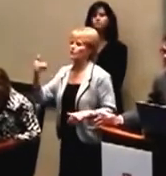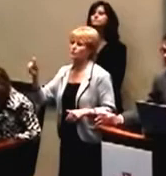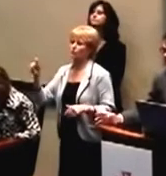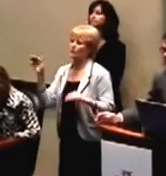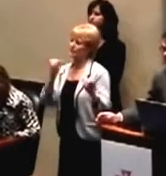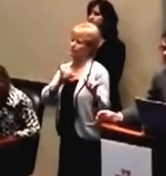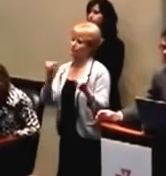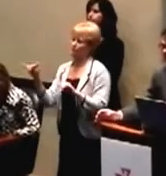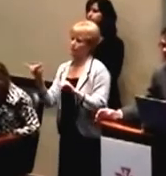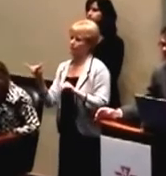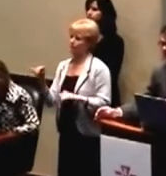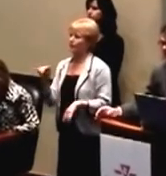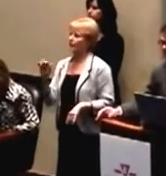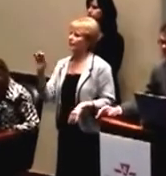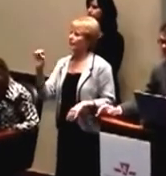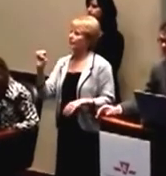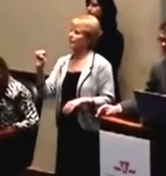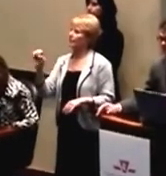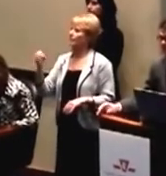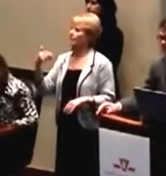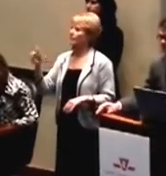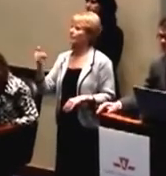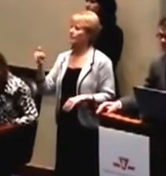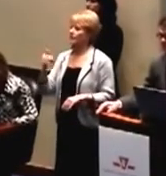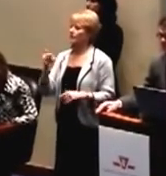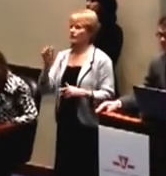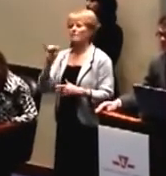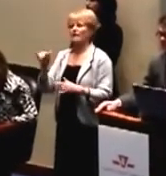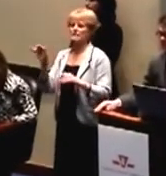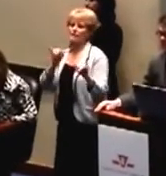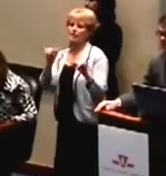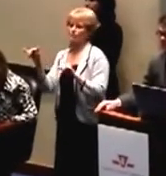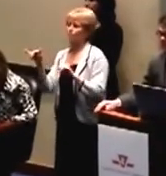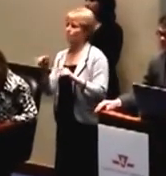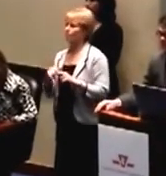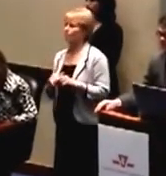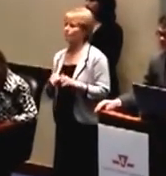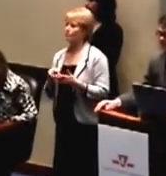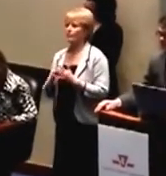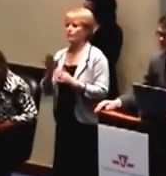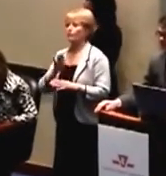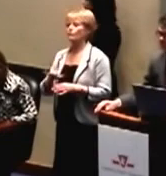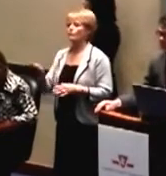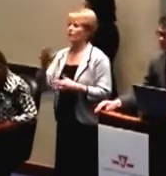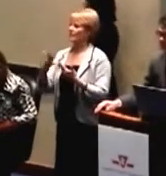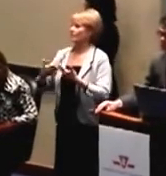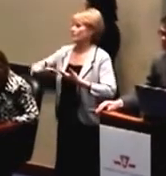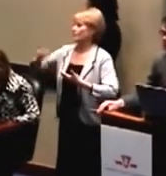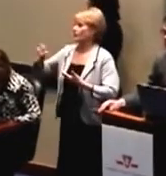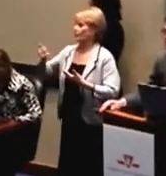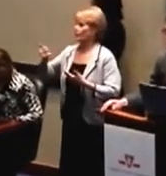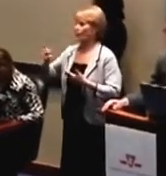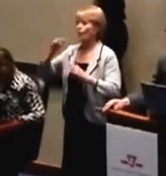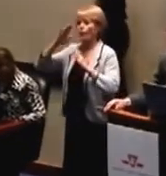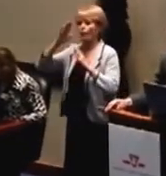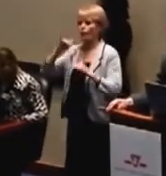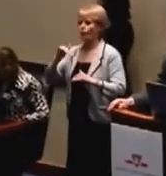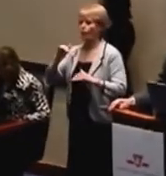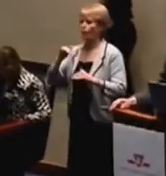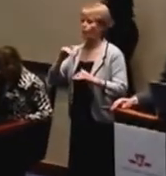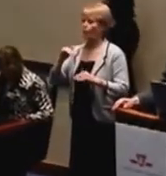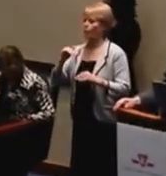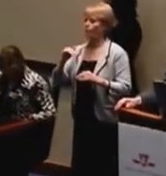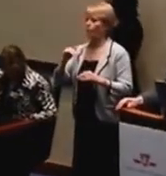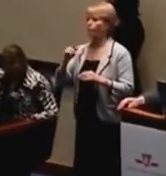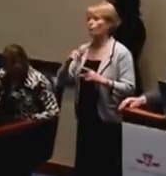is. Presto is an e-card system. That's what we'll going towards, and that will make everybody's convenience easier. I hope that people won't miss